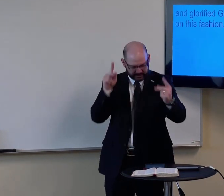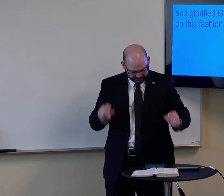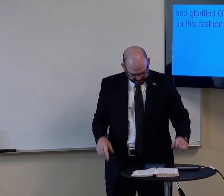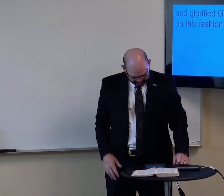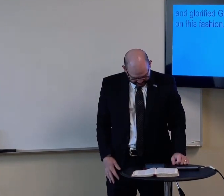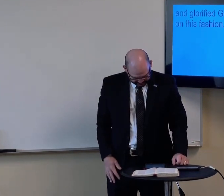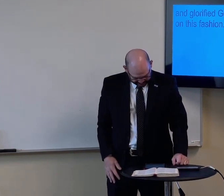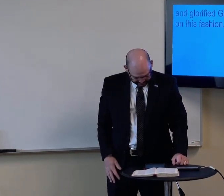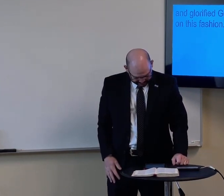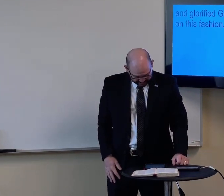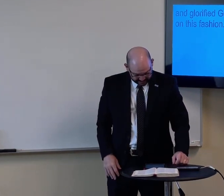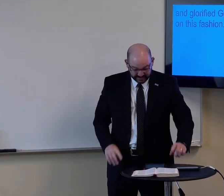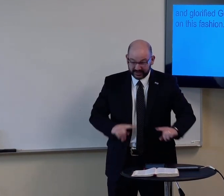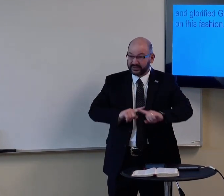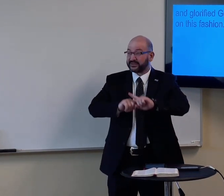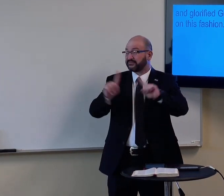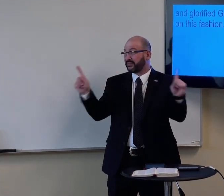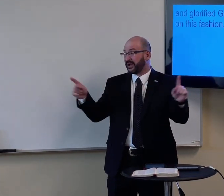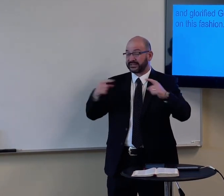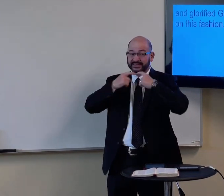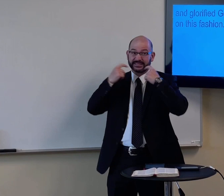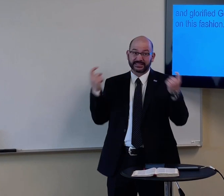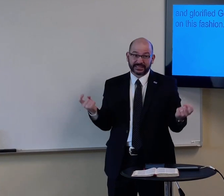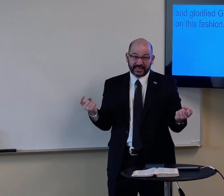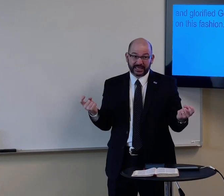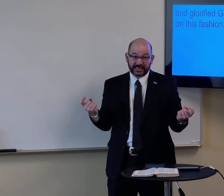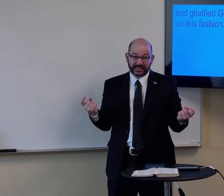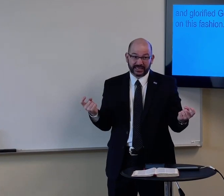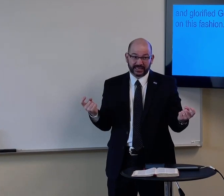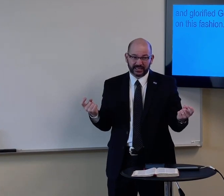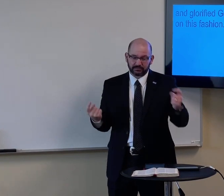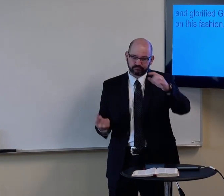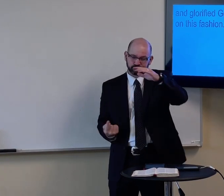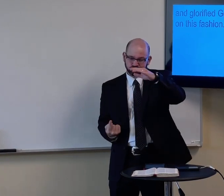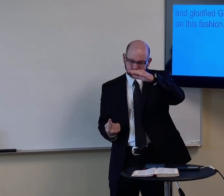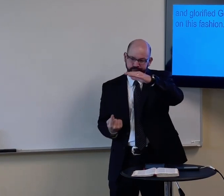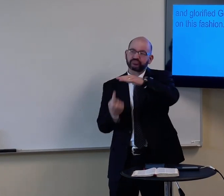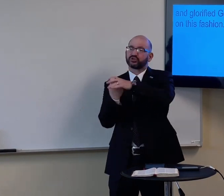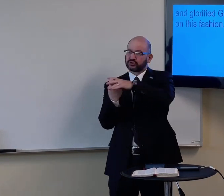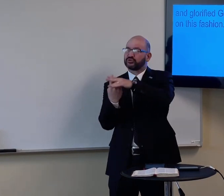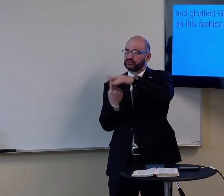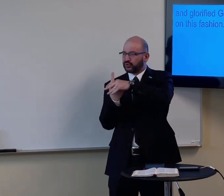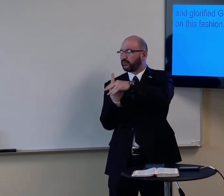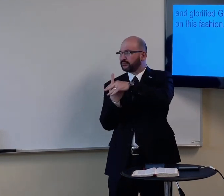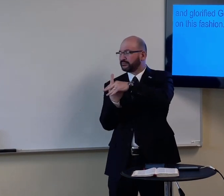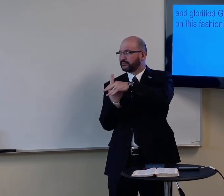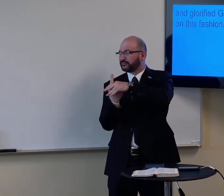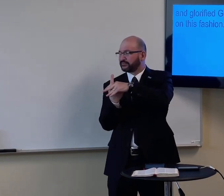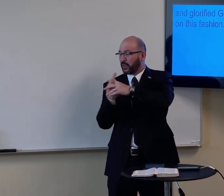And it made everything perfect. But then, sin entered into the world.